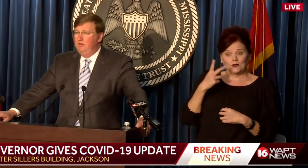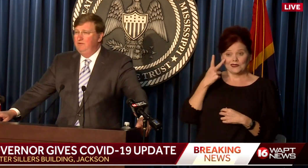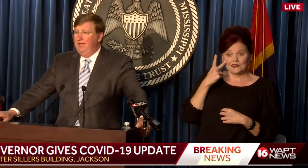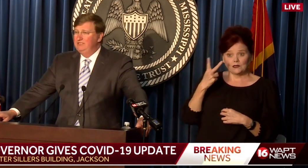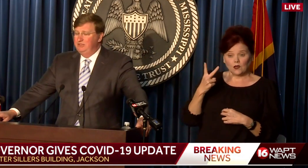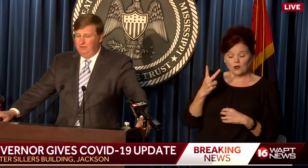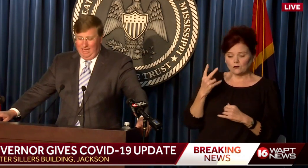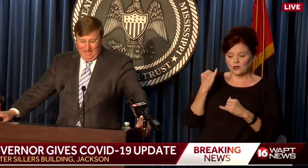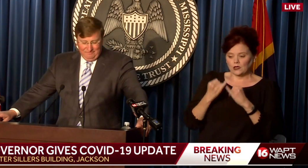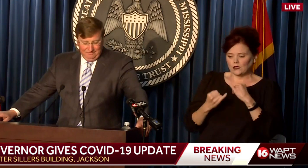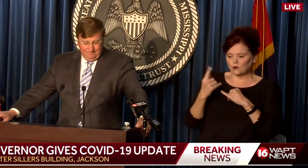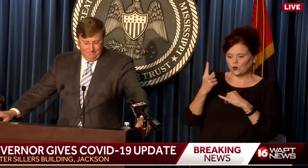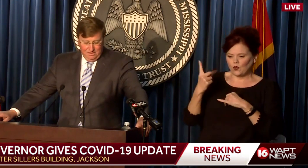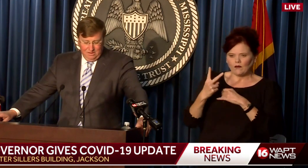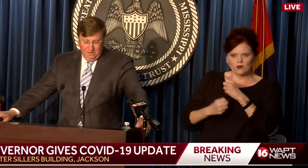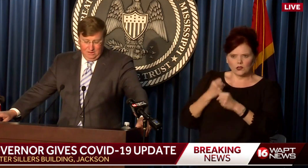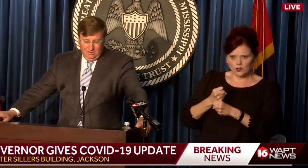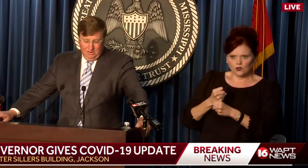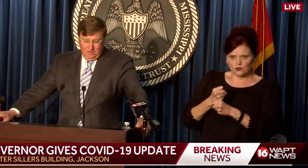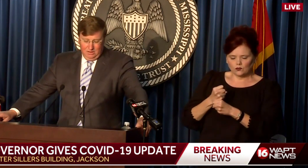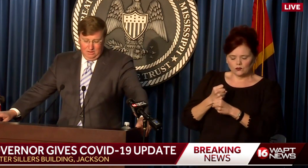over the last year and a half,